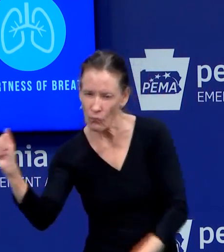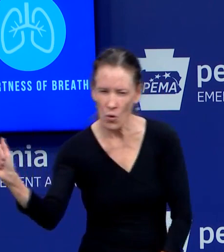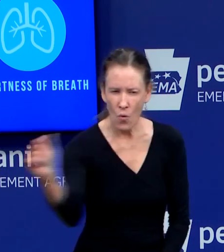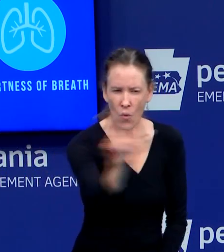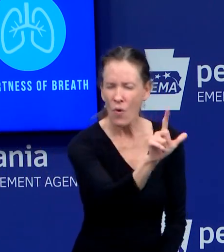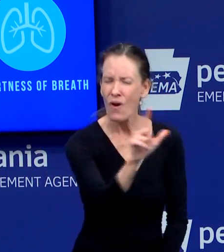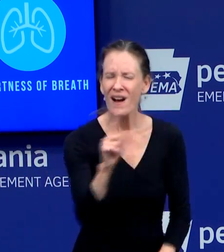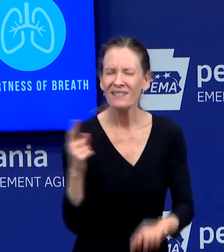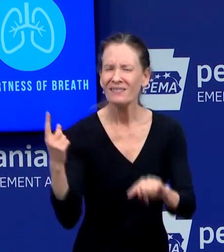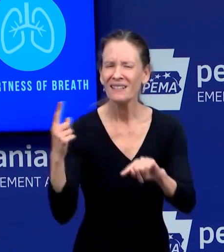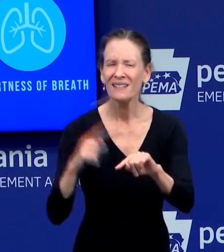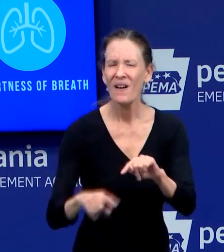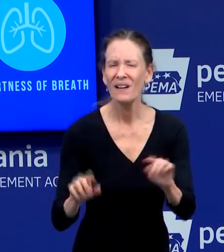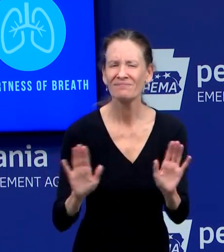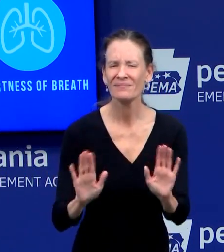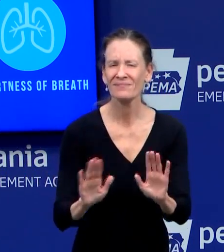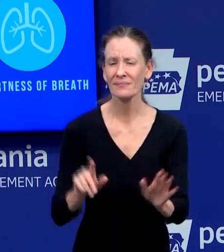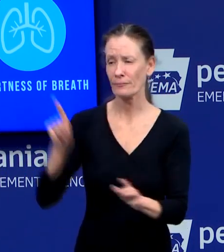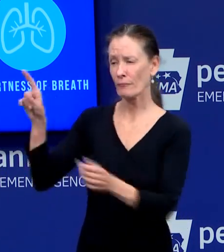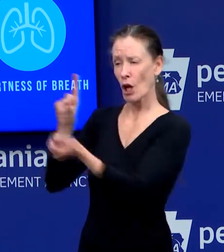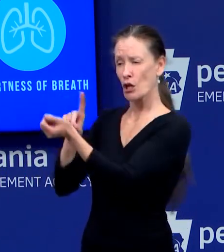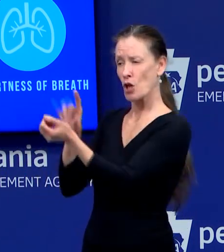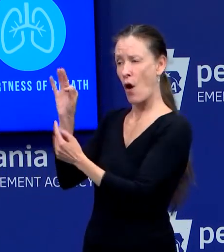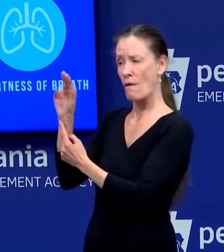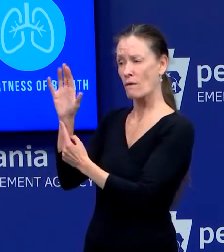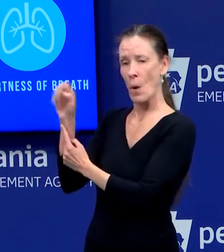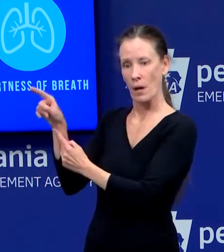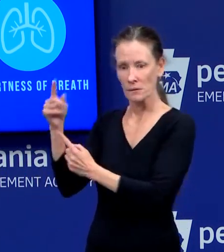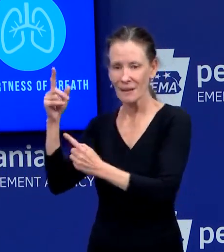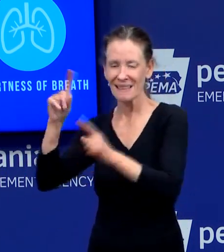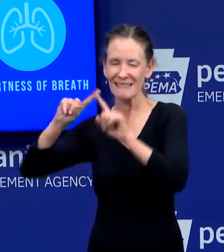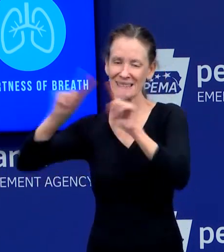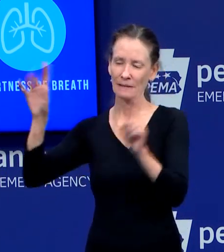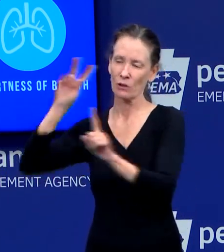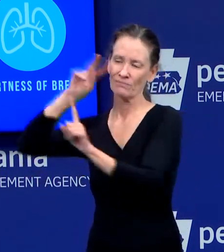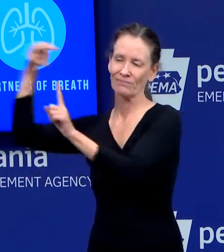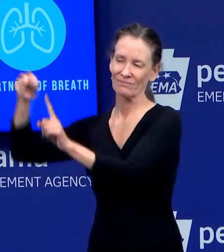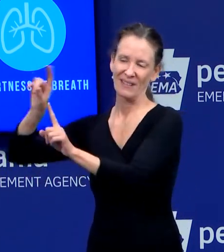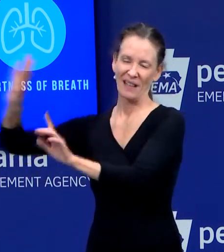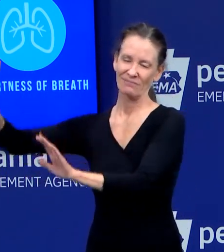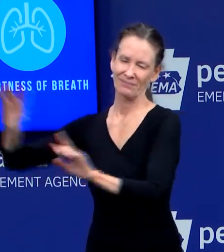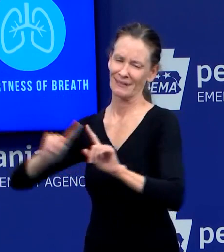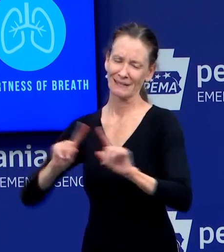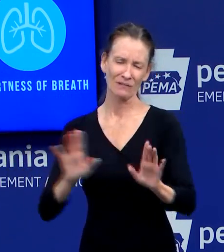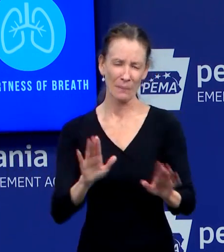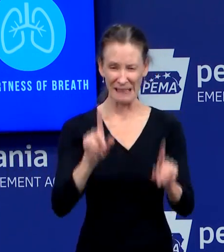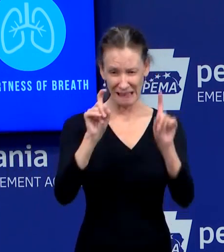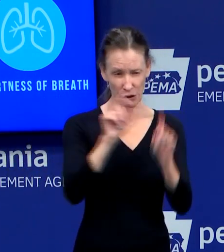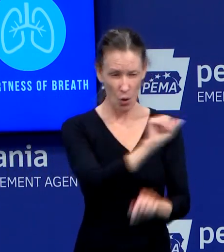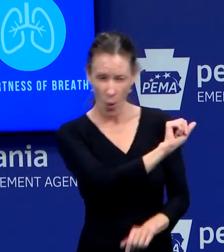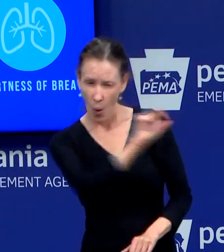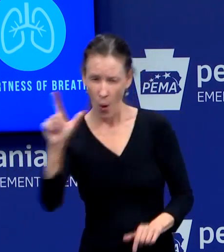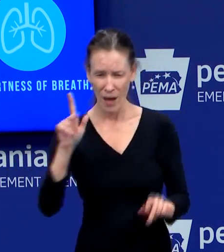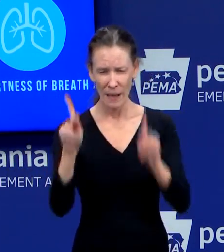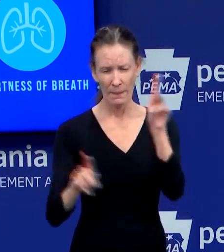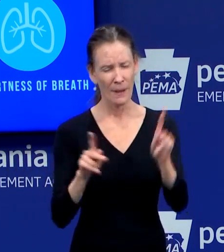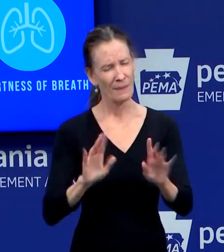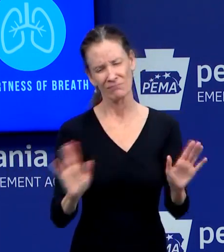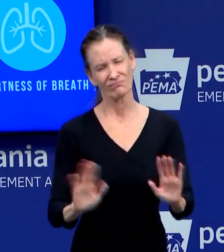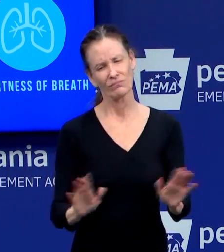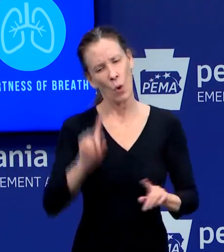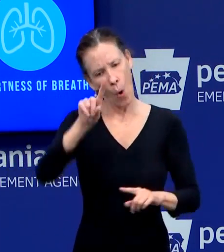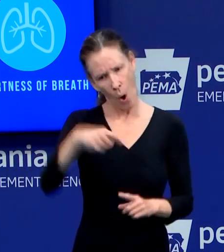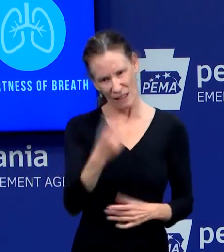if you put those two areas together, that's what we're, that's what we're talking about. Angela and then Barb. I have a